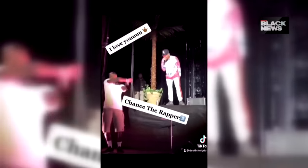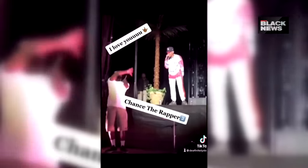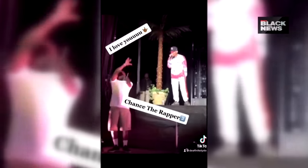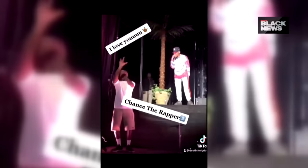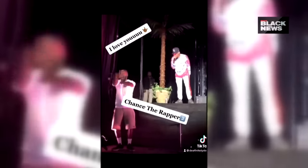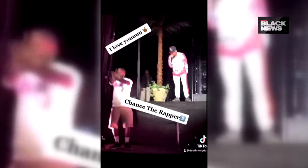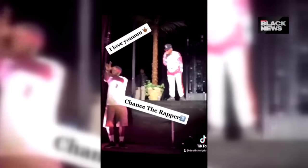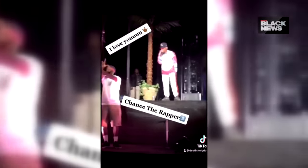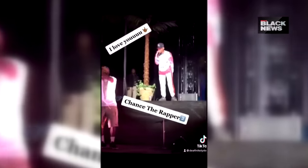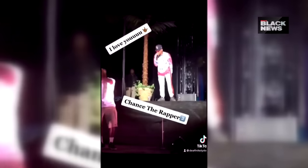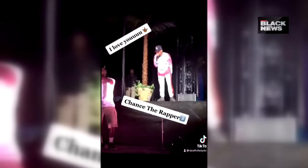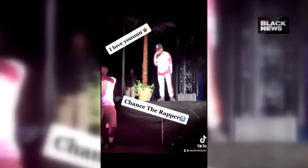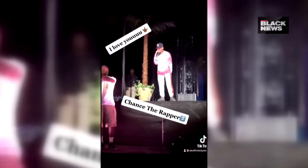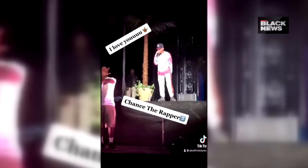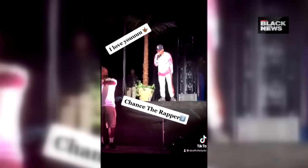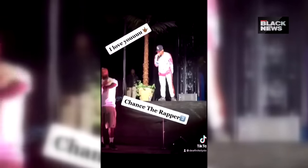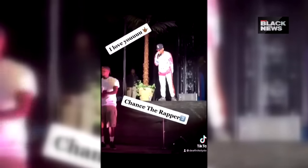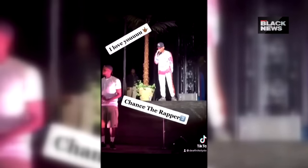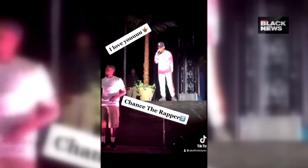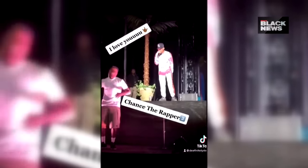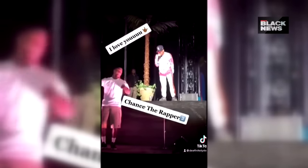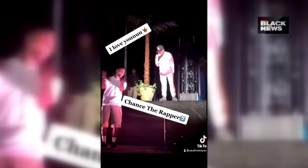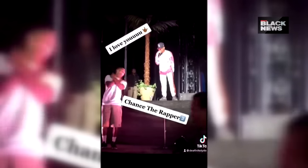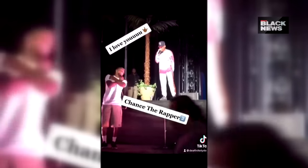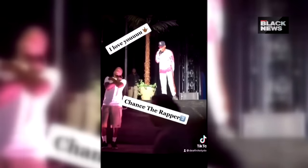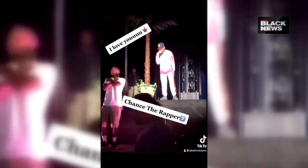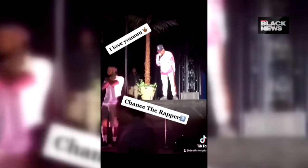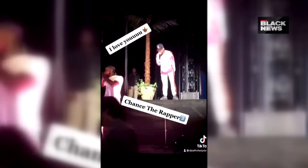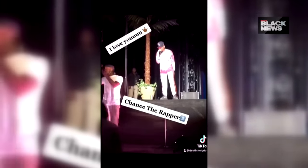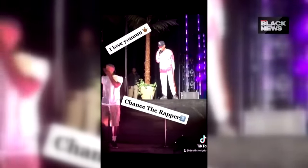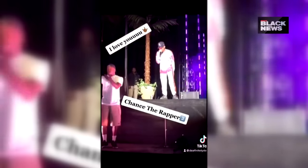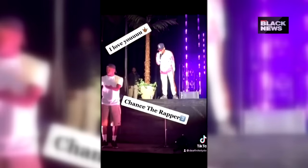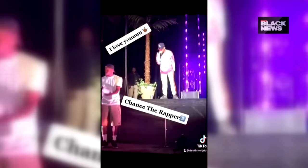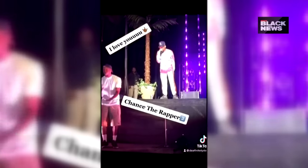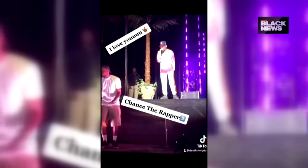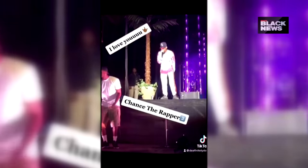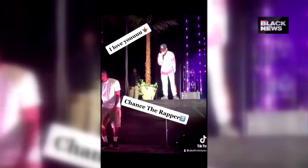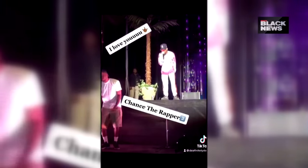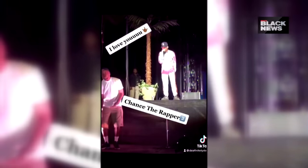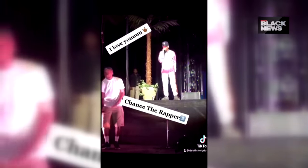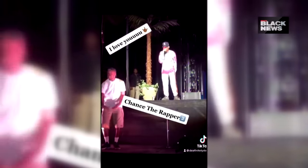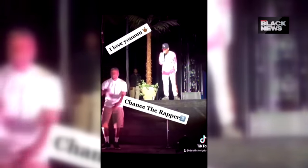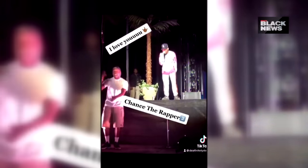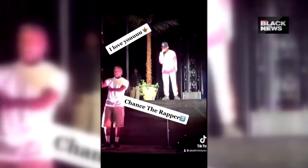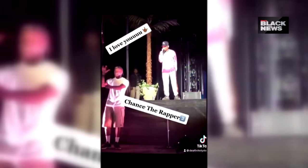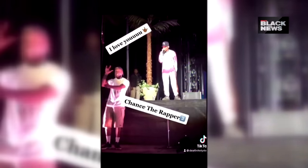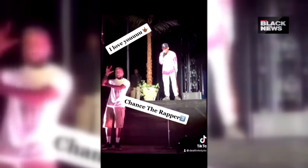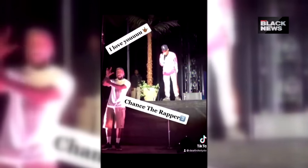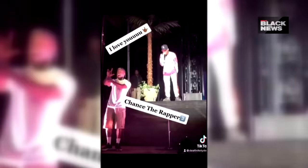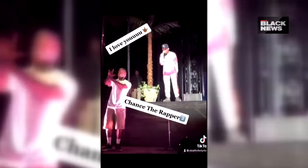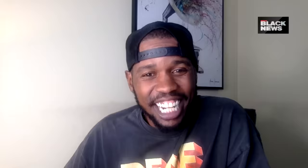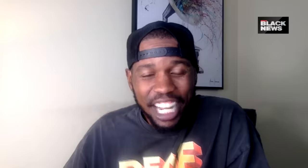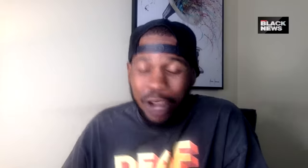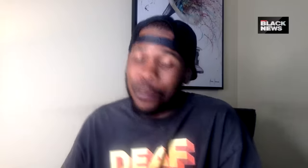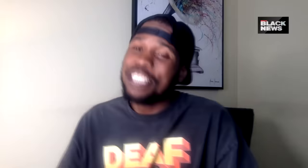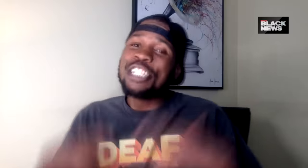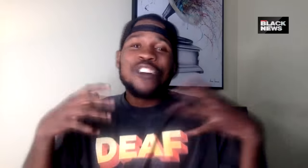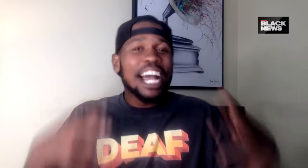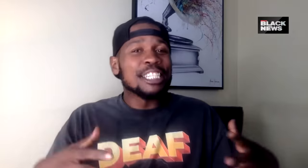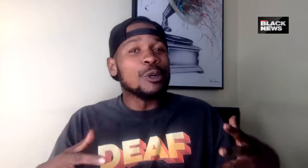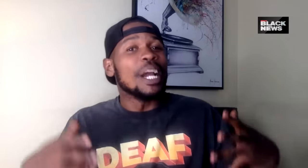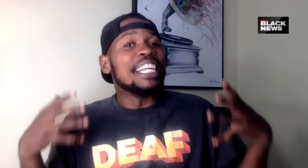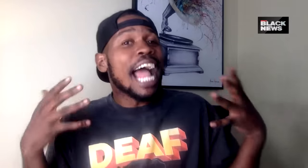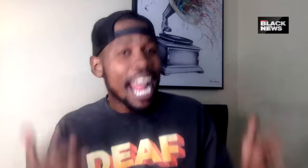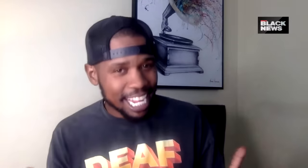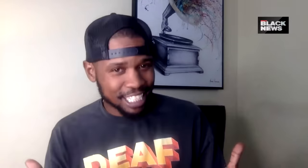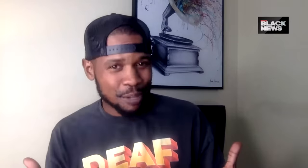It's a style that's opened doors for Matthew to share his gift and love for hip-hop with the genre's biggest performers. We're just